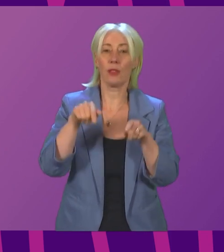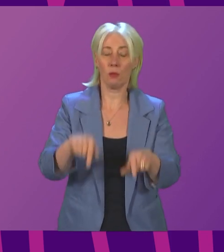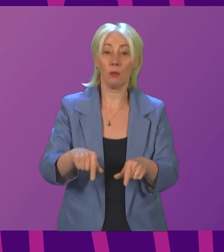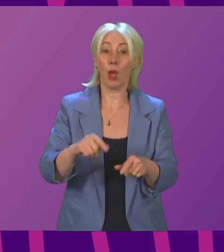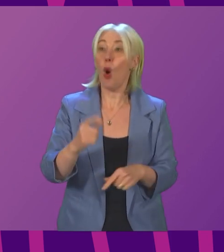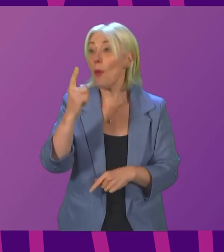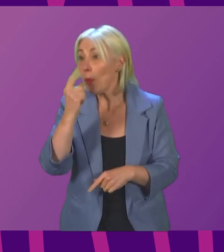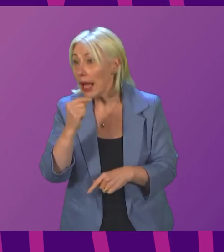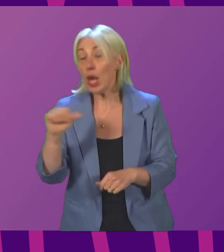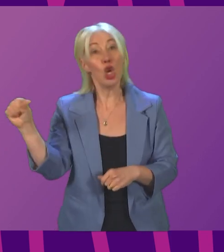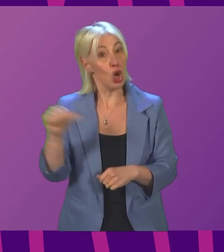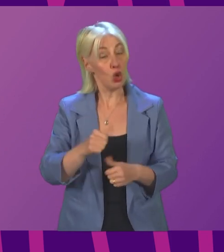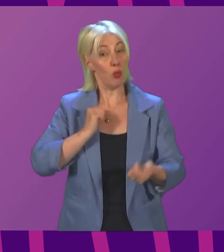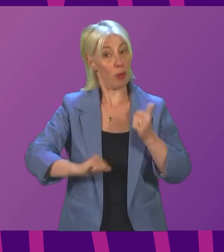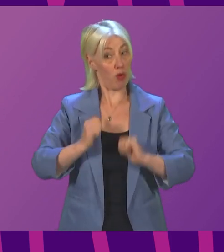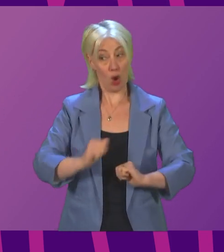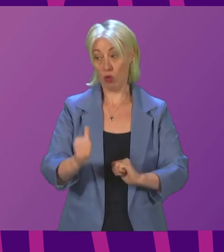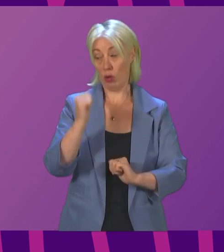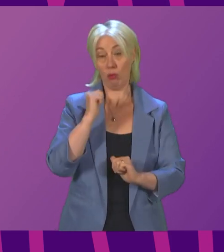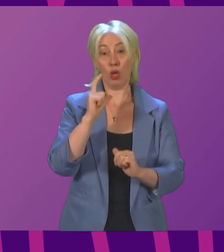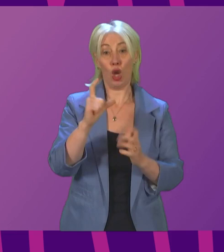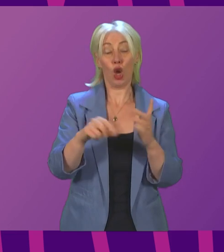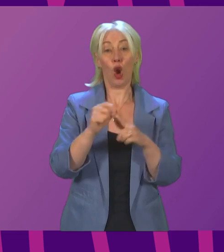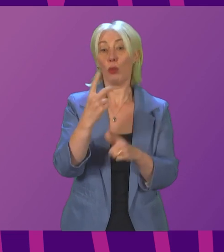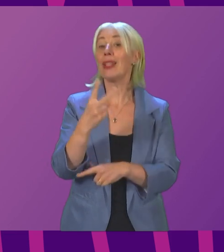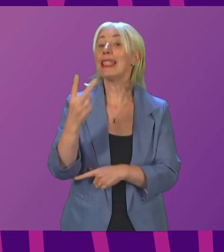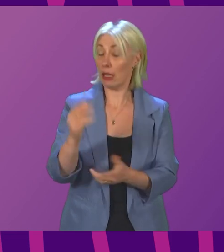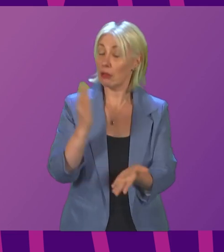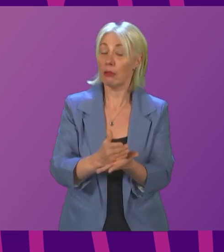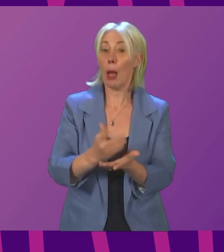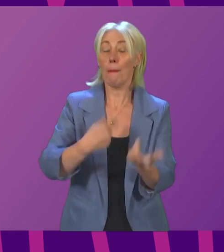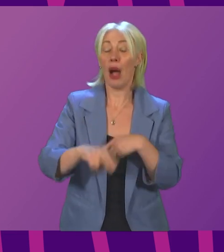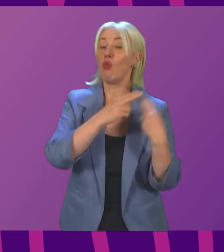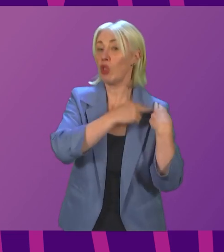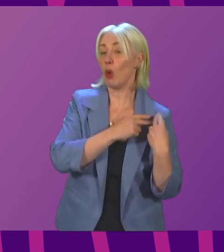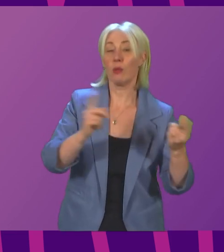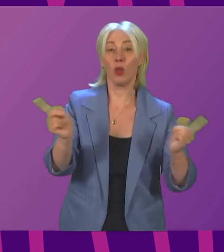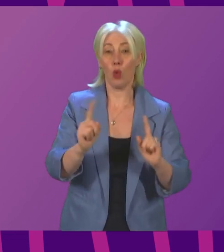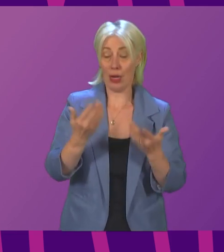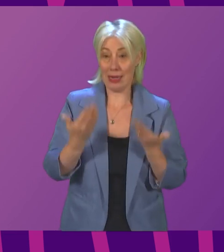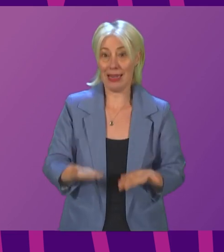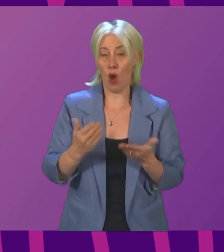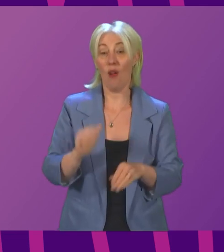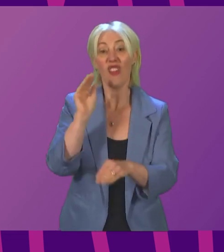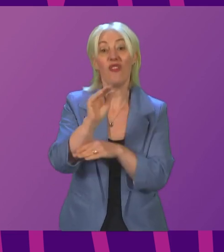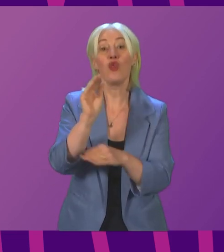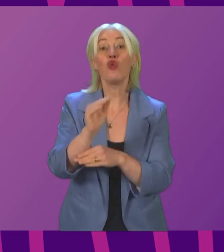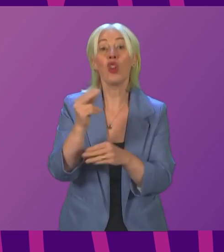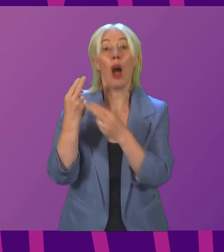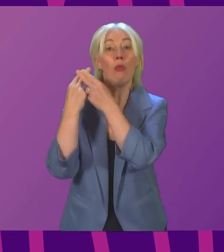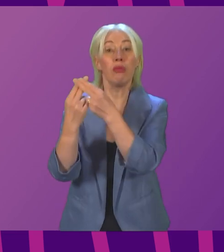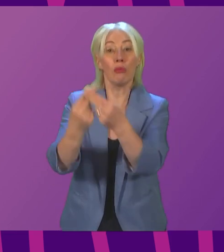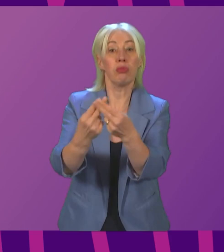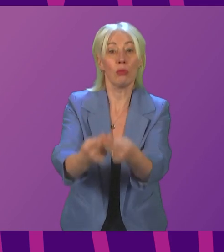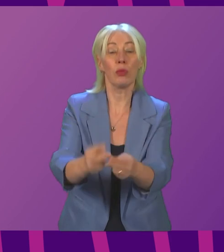can and should be proud of the part we played at COP 26, our responsibility now is to ensure that future generations will look